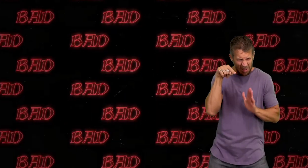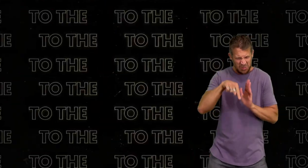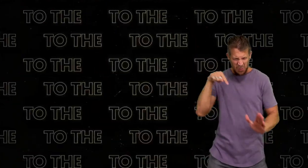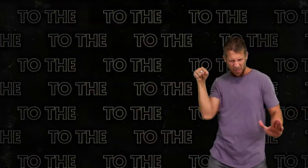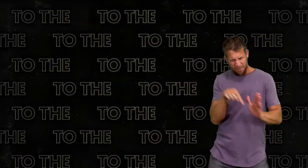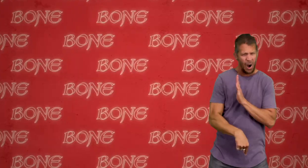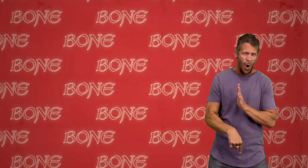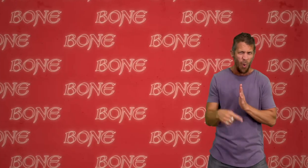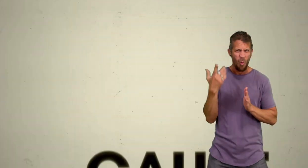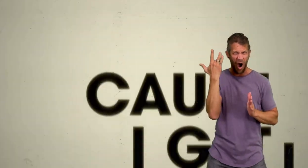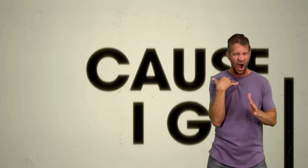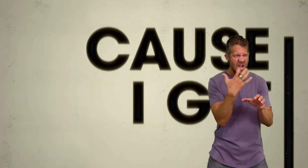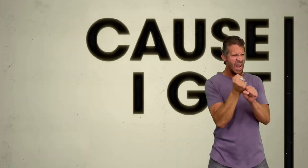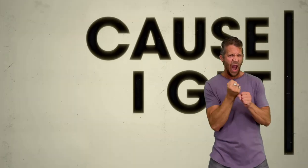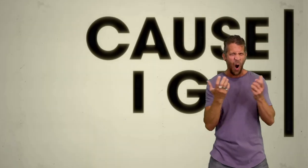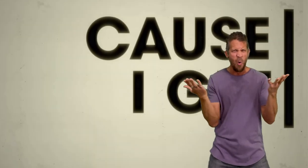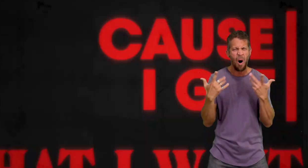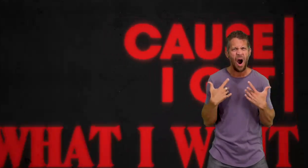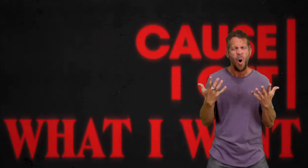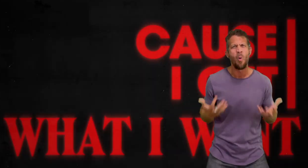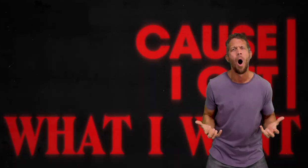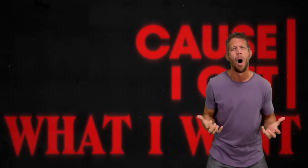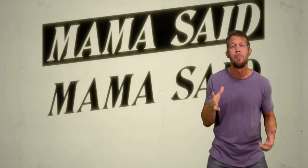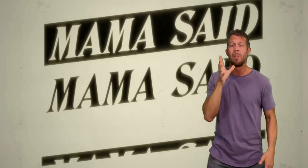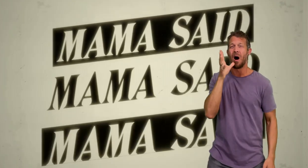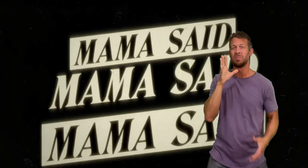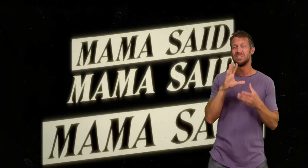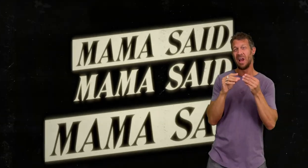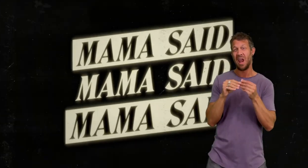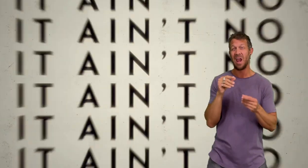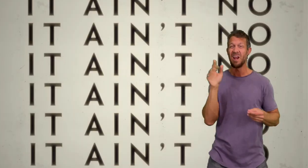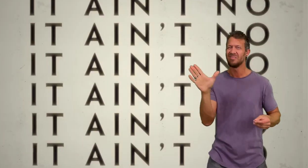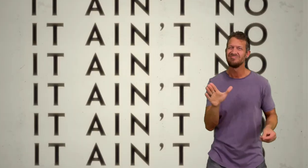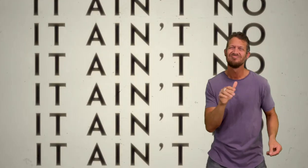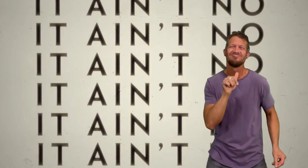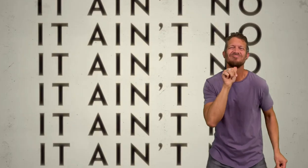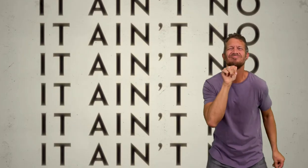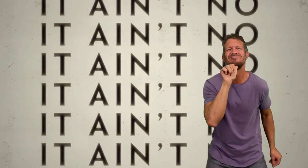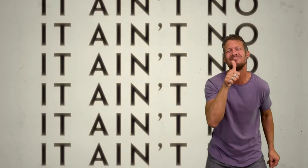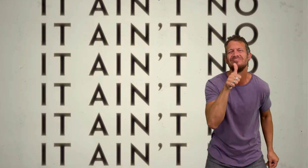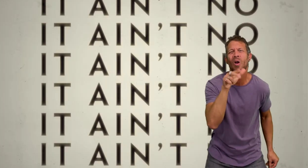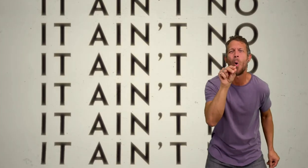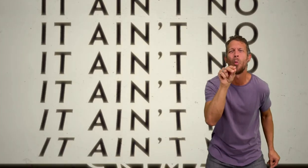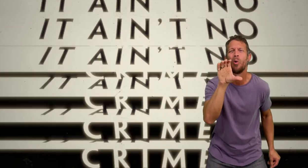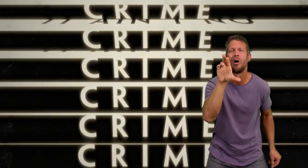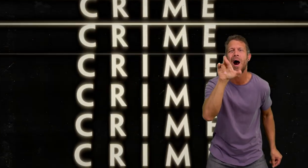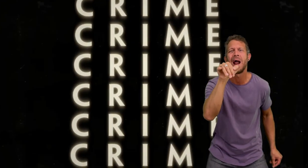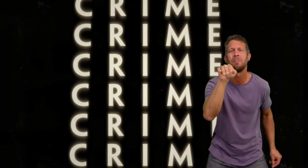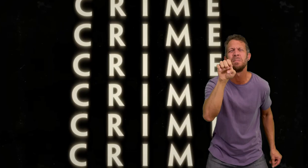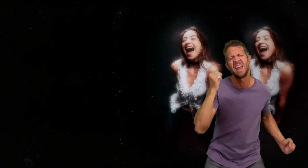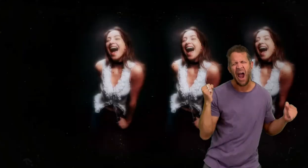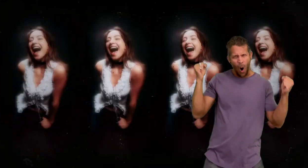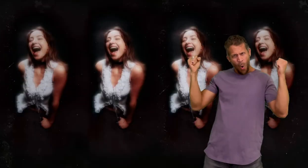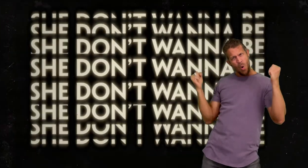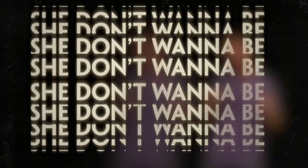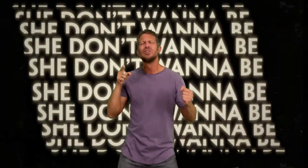I bad to the bone? Cause I get what I want Mama said it ain't no crime